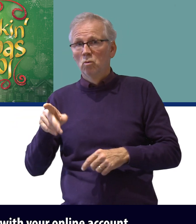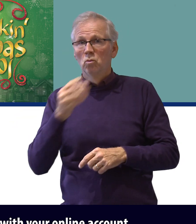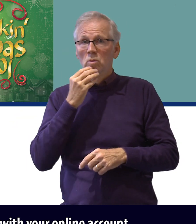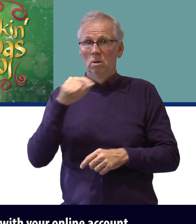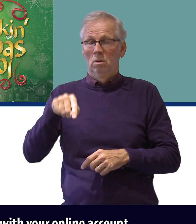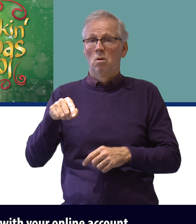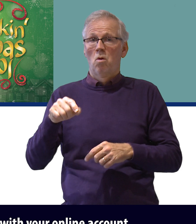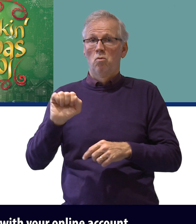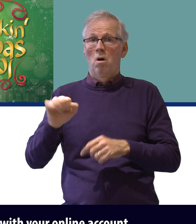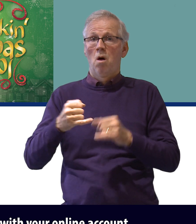with your online account